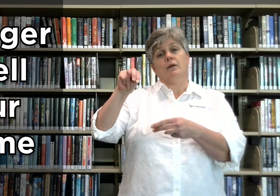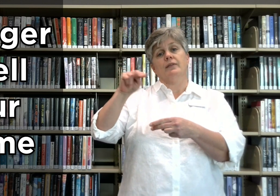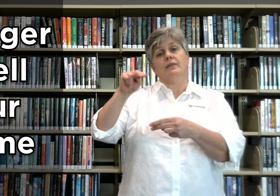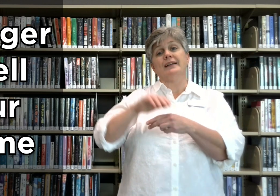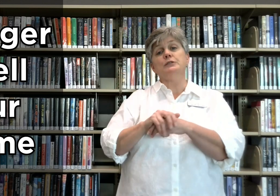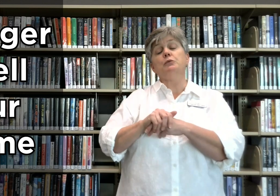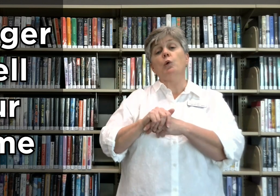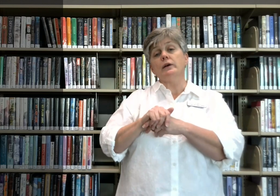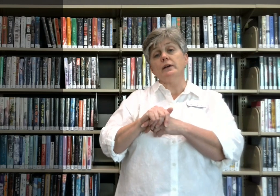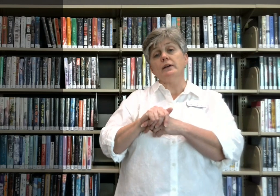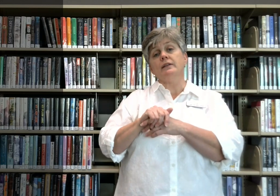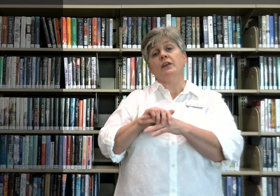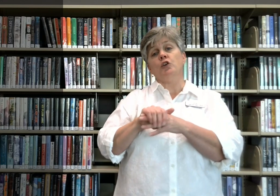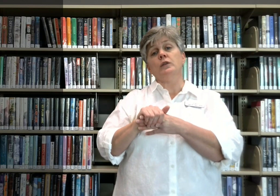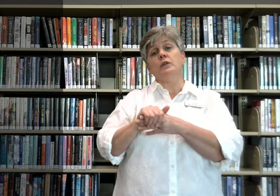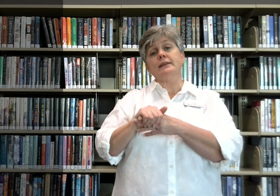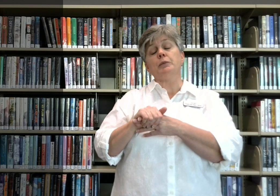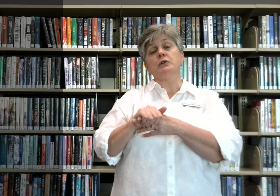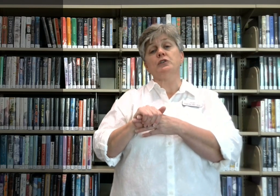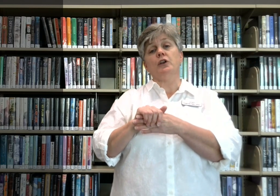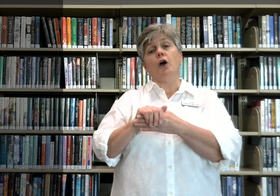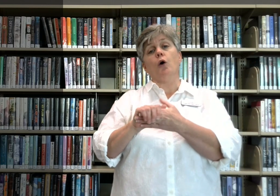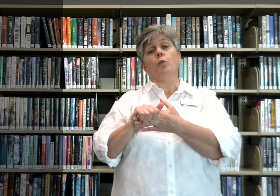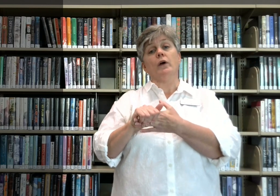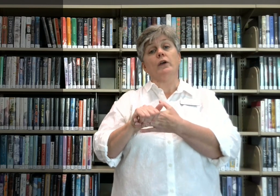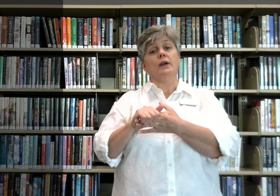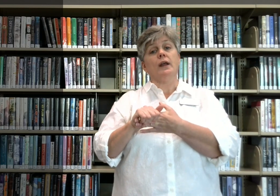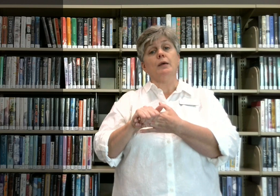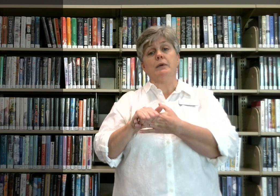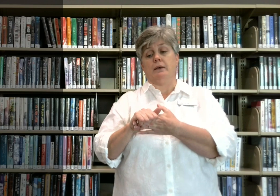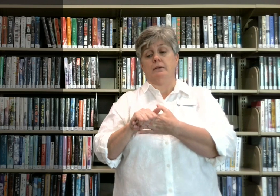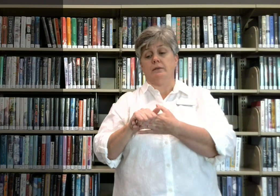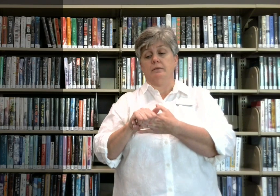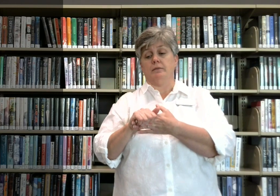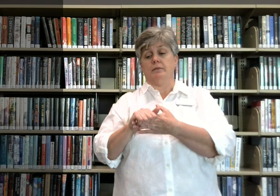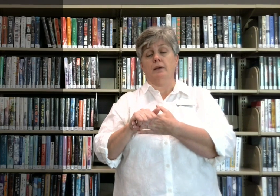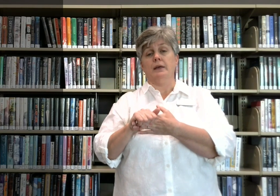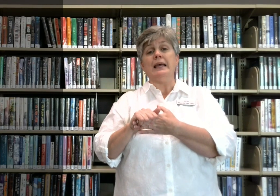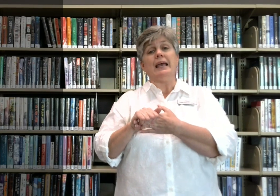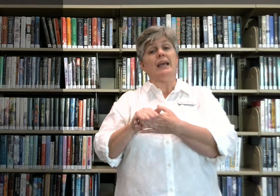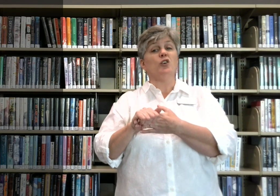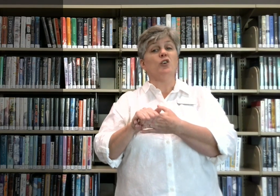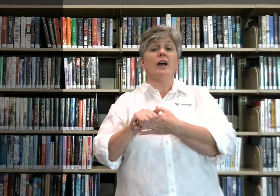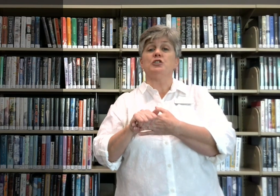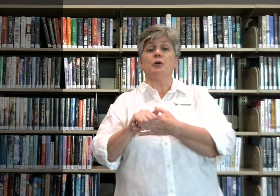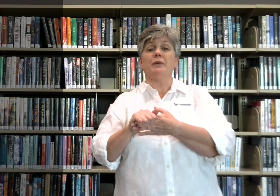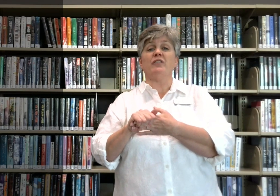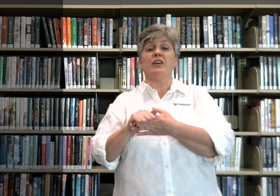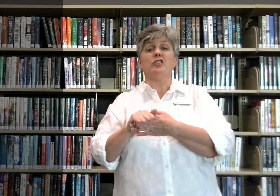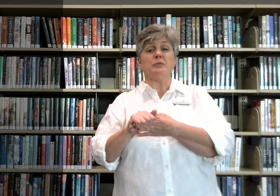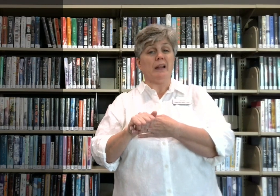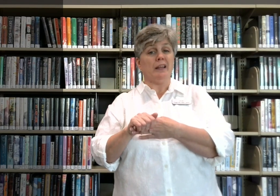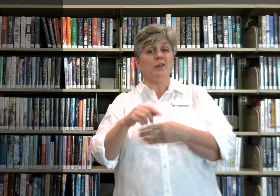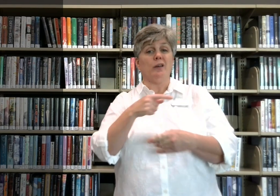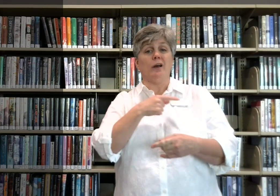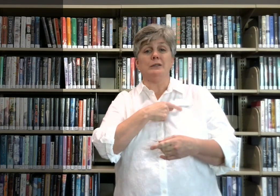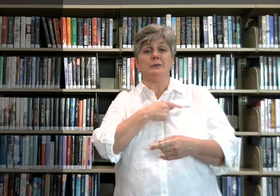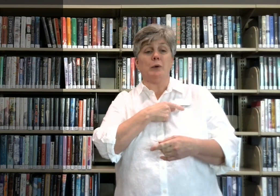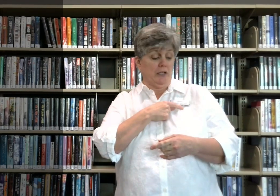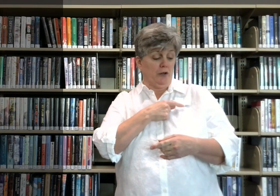That's important that you let the person know what your name is. If you're not sure about fingerspelling, you can always point to your